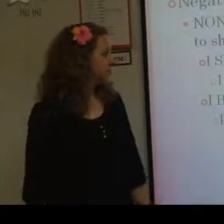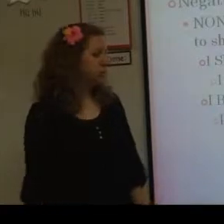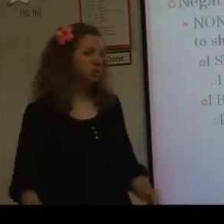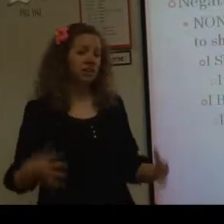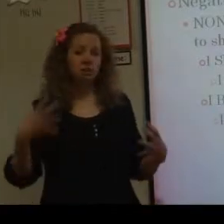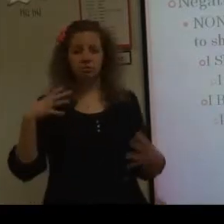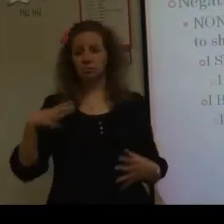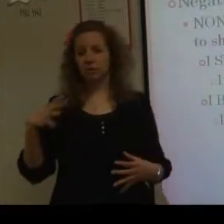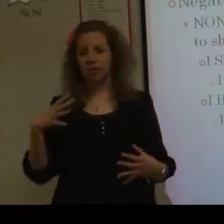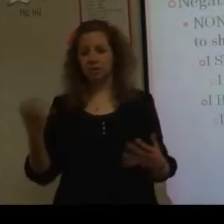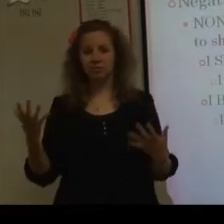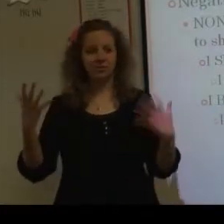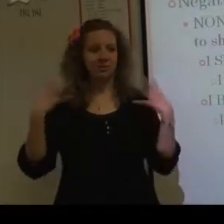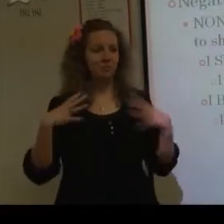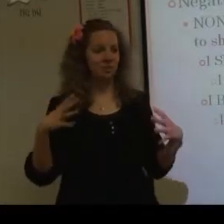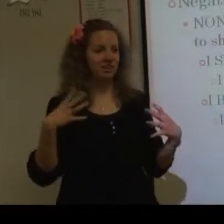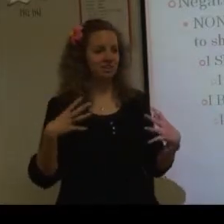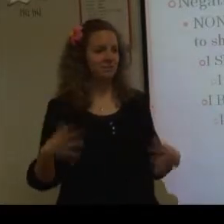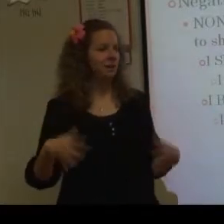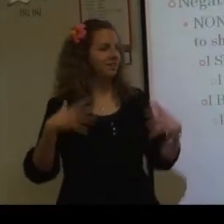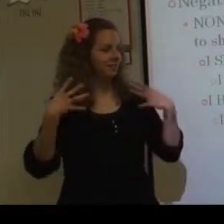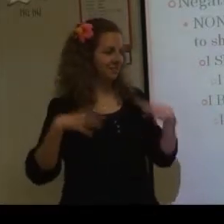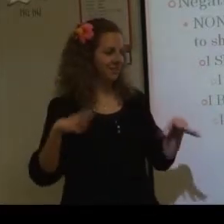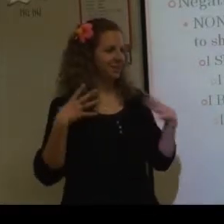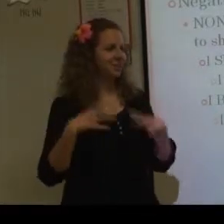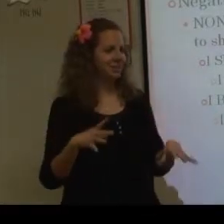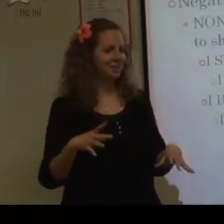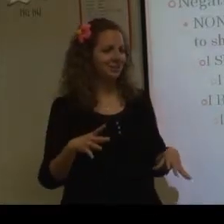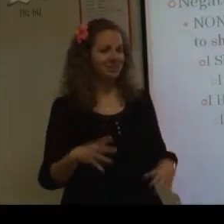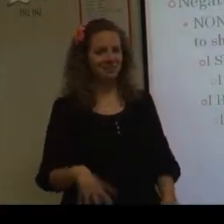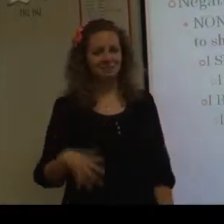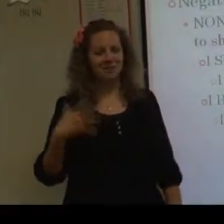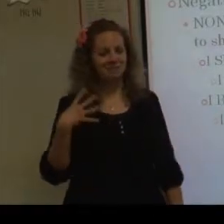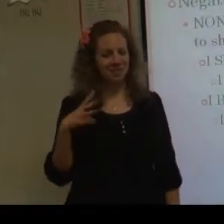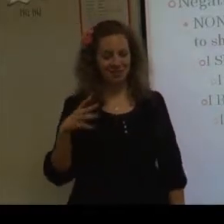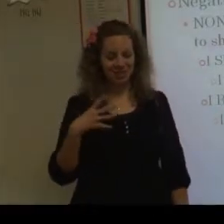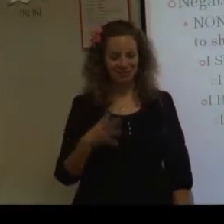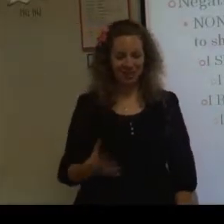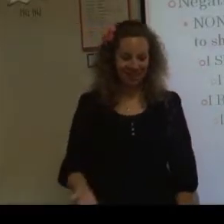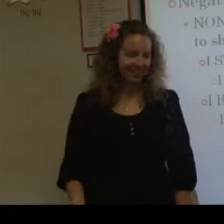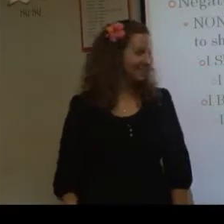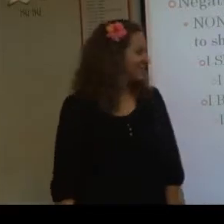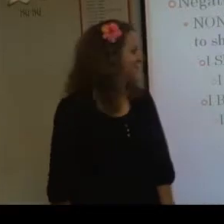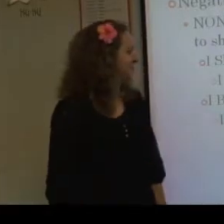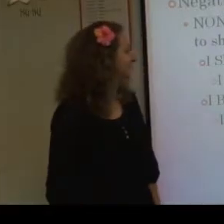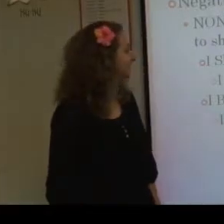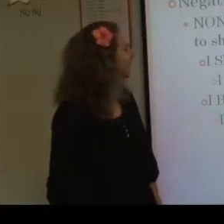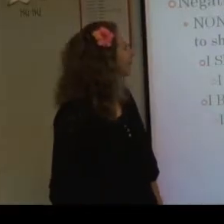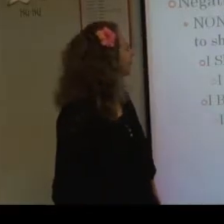So you can do it with one hand, too. That's more lazy, but technically it's two hands. But I just did one hand, so. Okay.